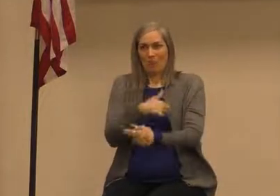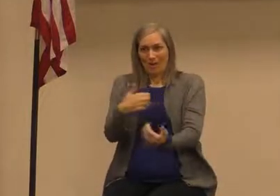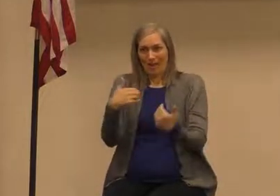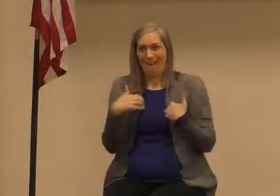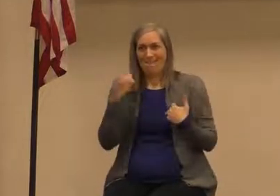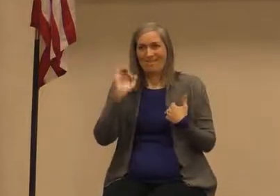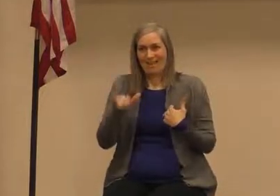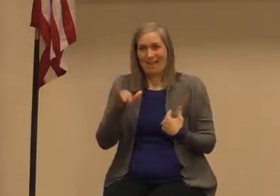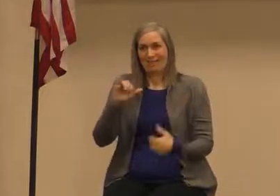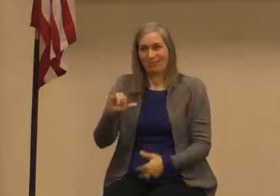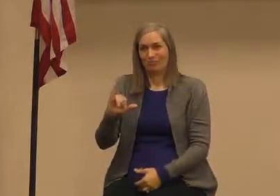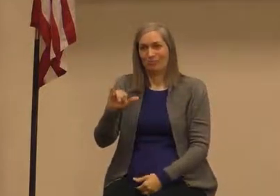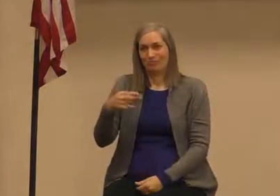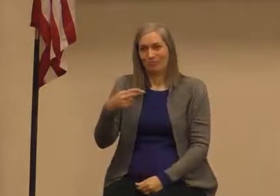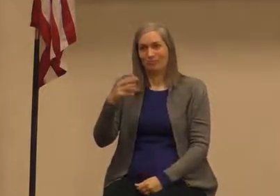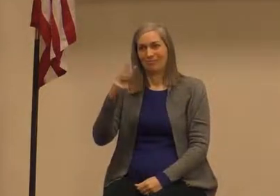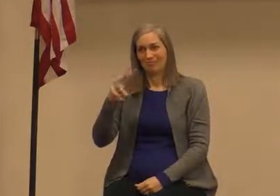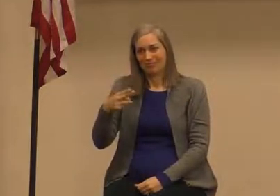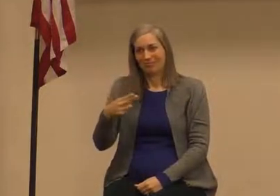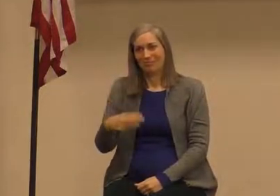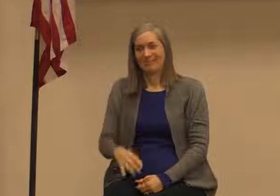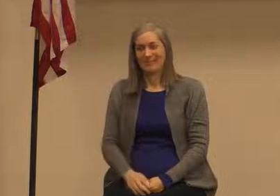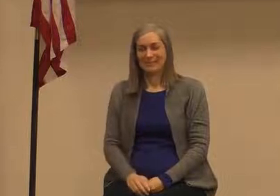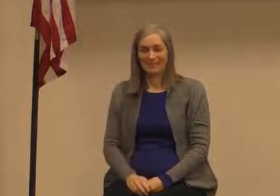now so the people when they okay